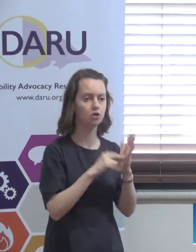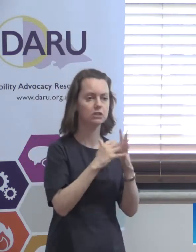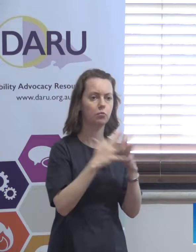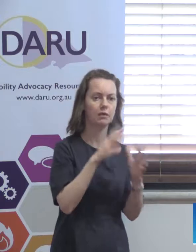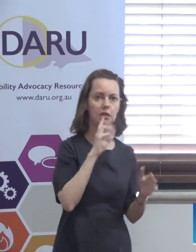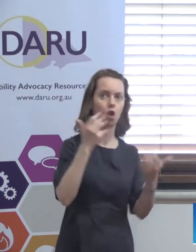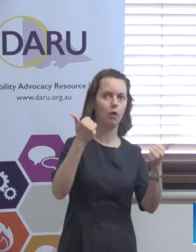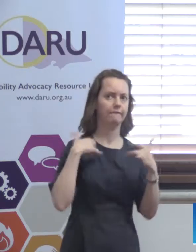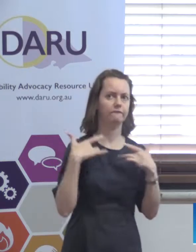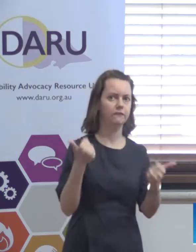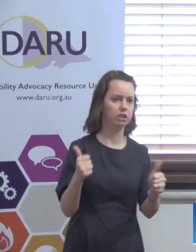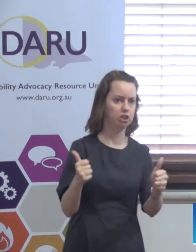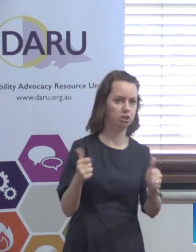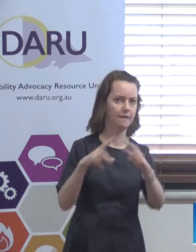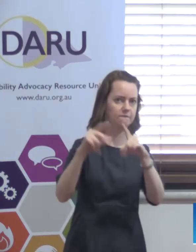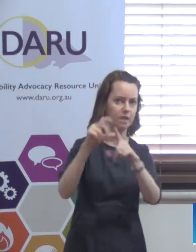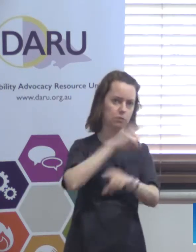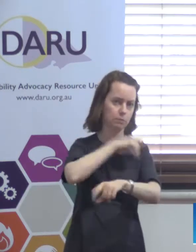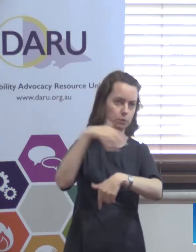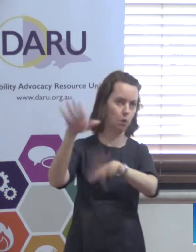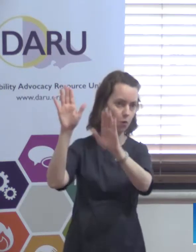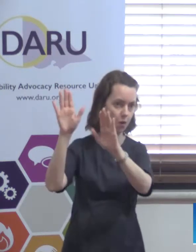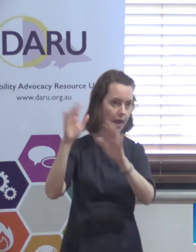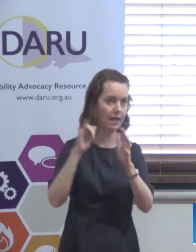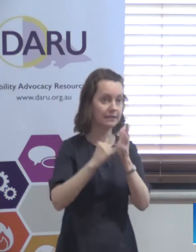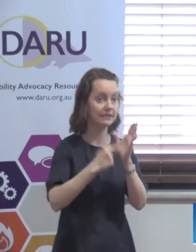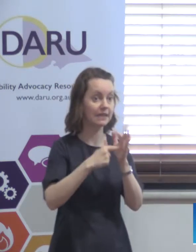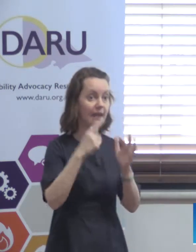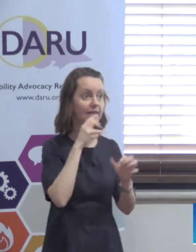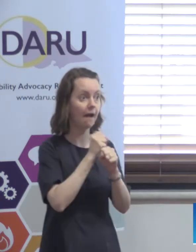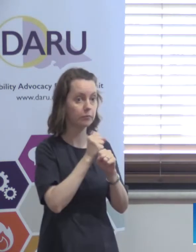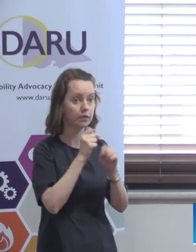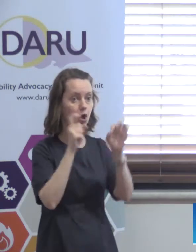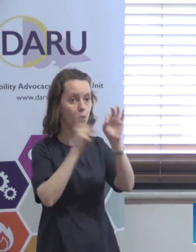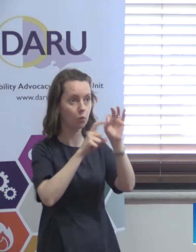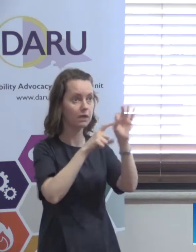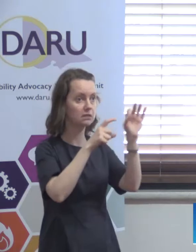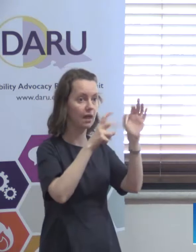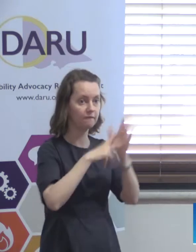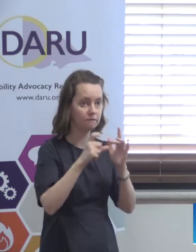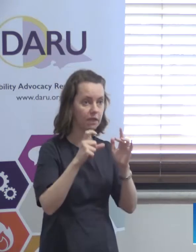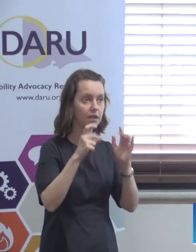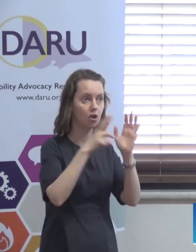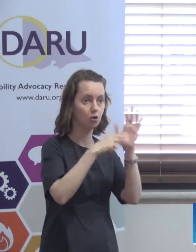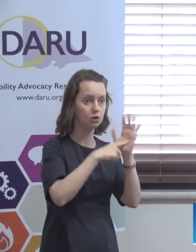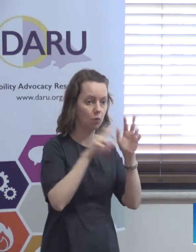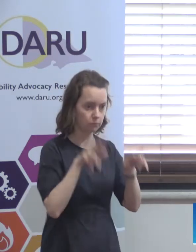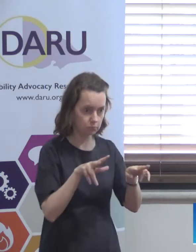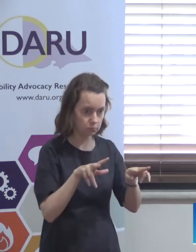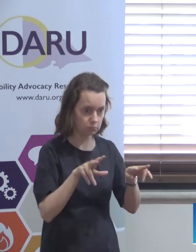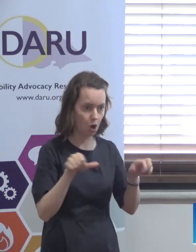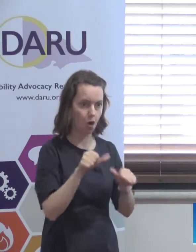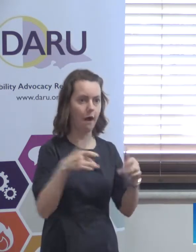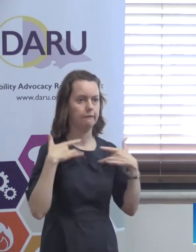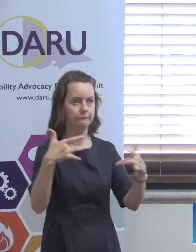would say oh great we're off the hook now that's it and all of the other state governments would immediately do the same thing they would immediately not be open to